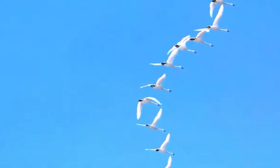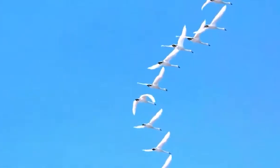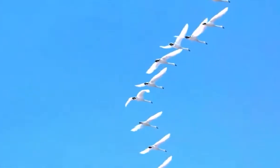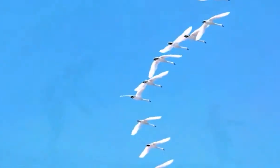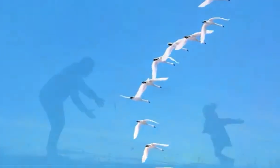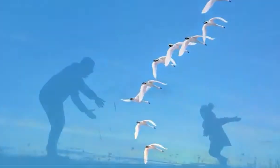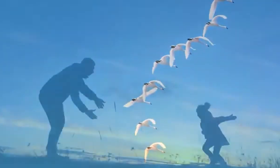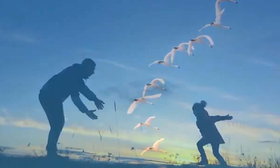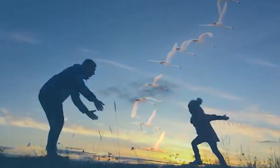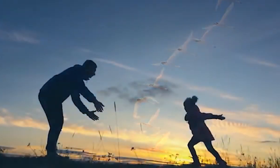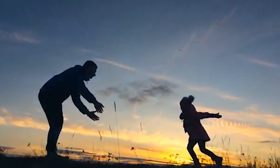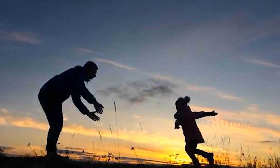oh oh